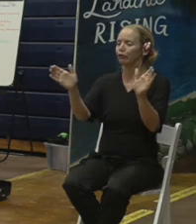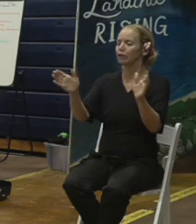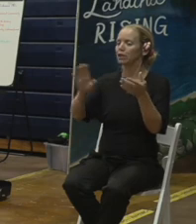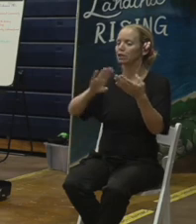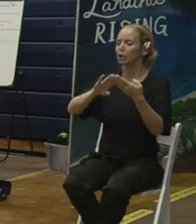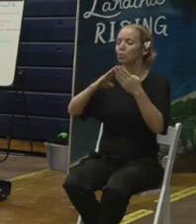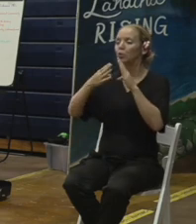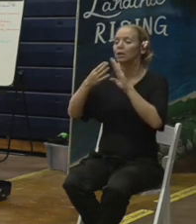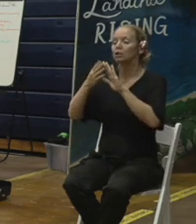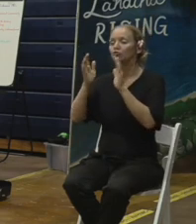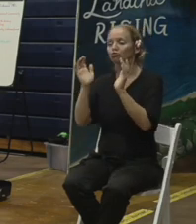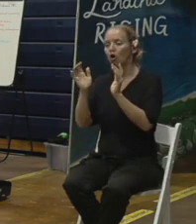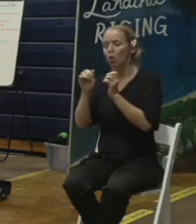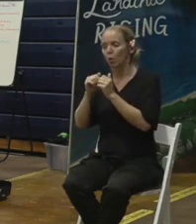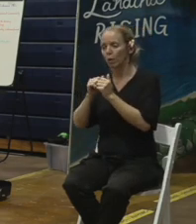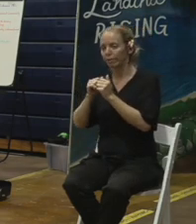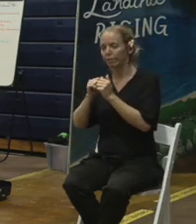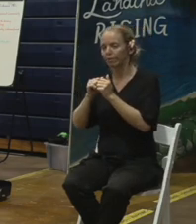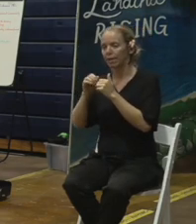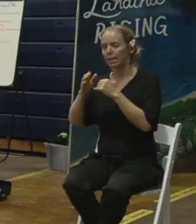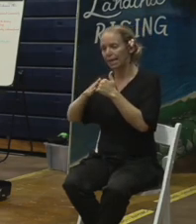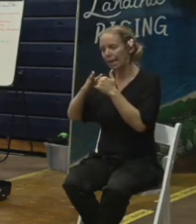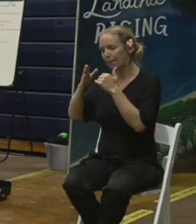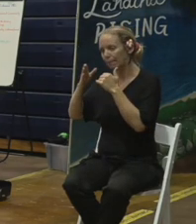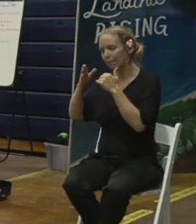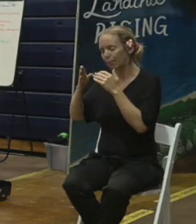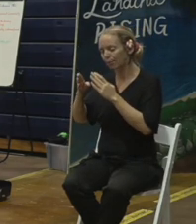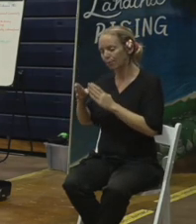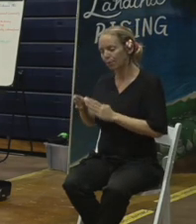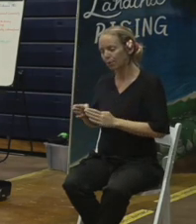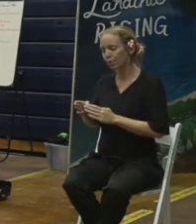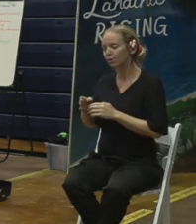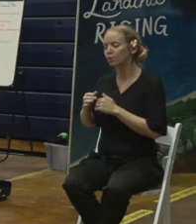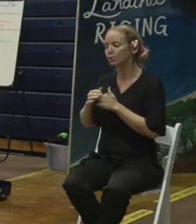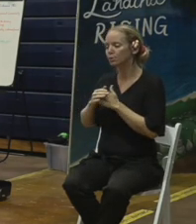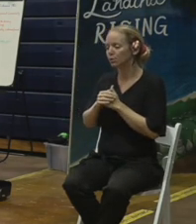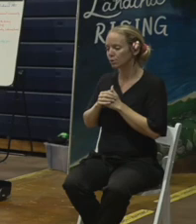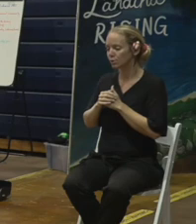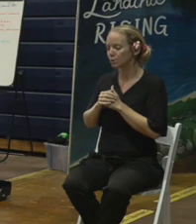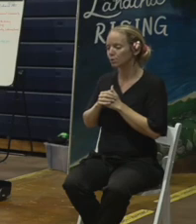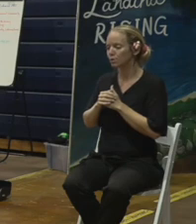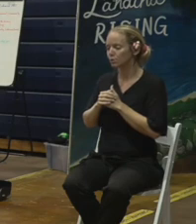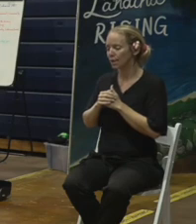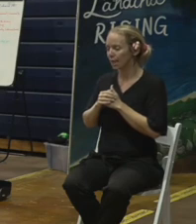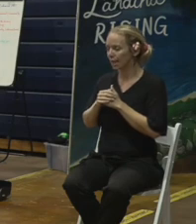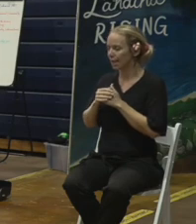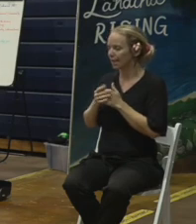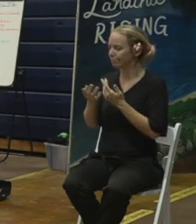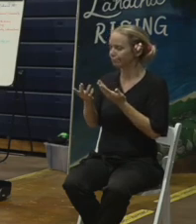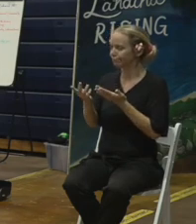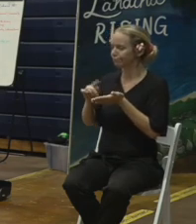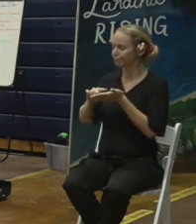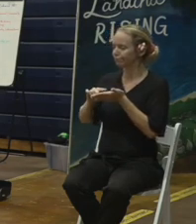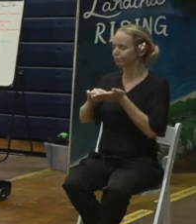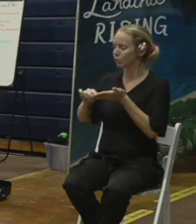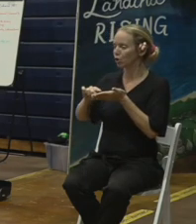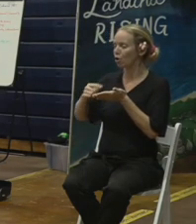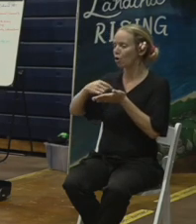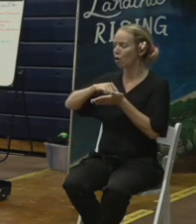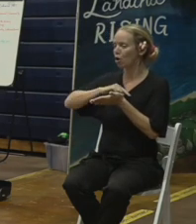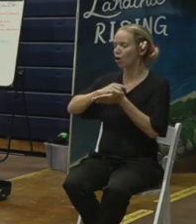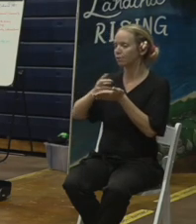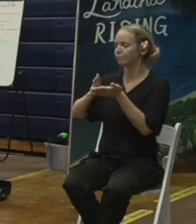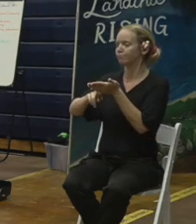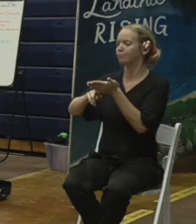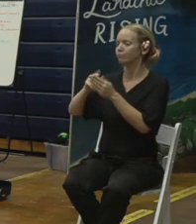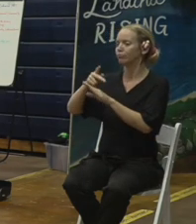are looking into being a part of the federal program because that will also impact where within those neighborhoods